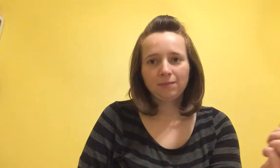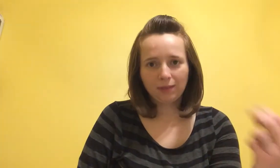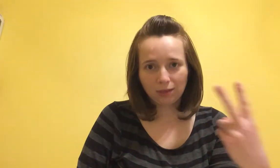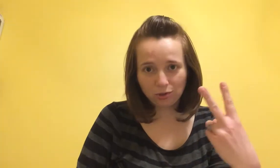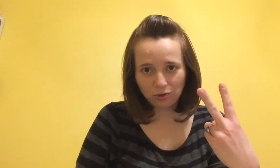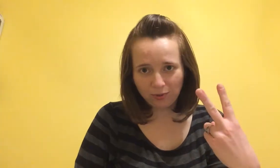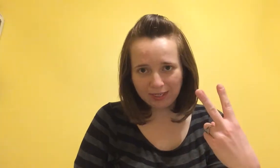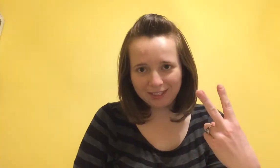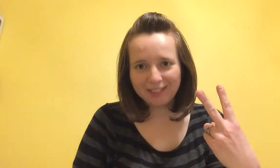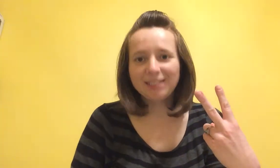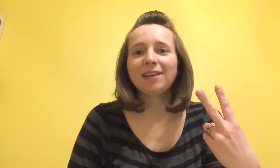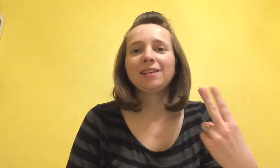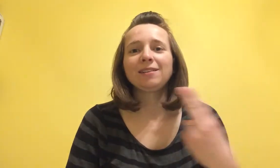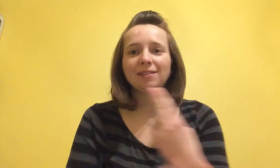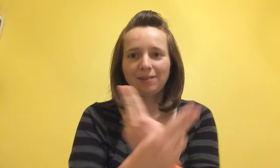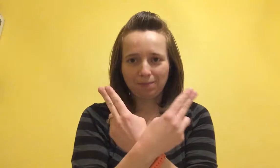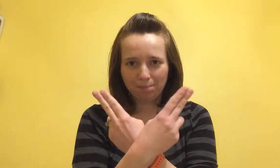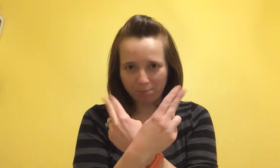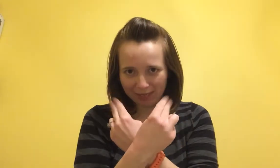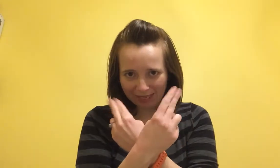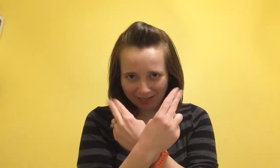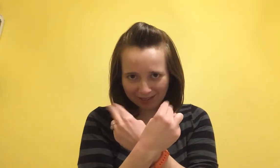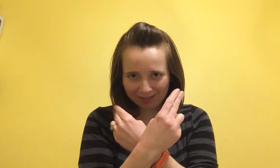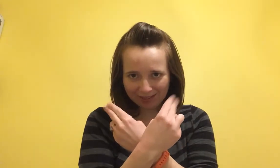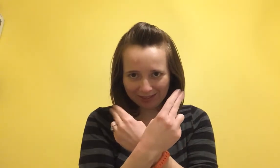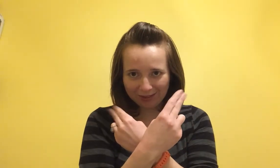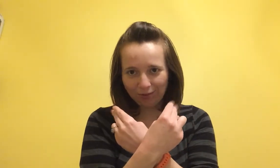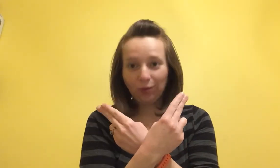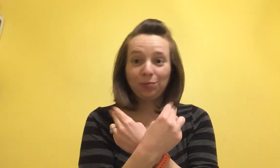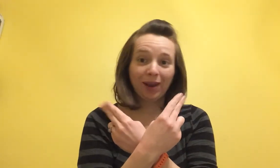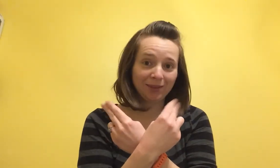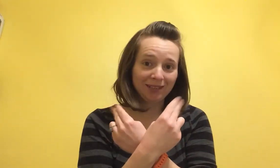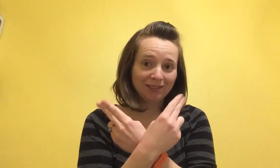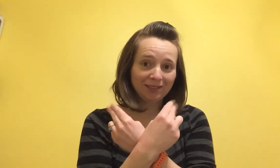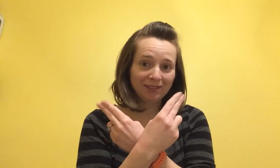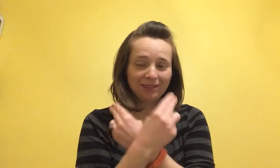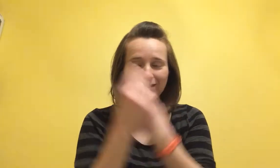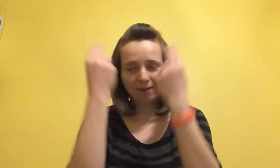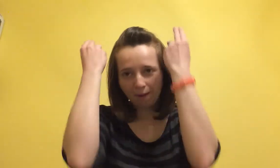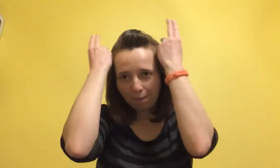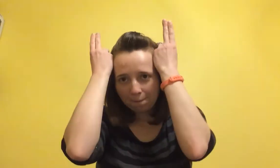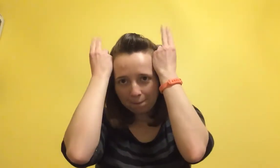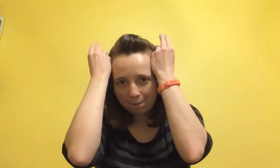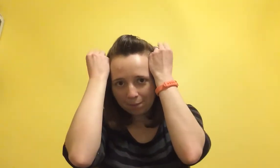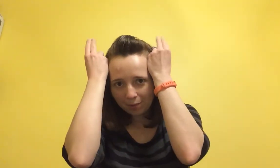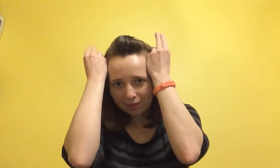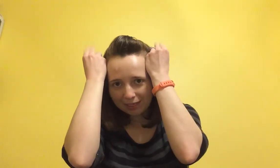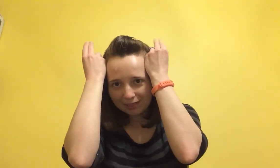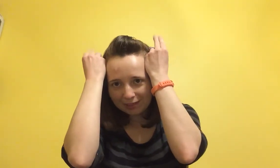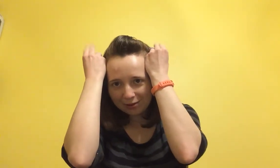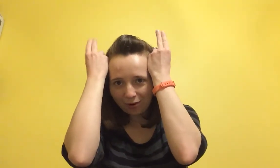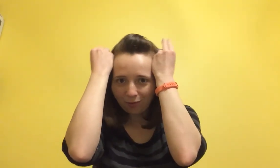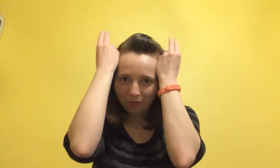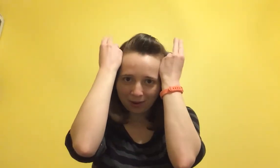Two ways to sign bunny or rabbit. Bunny. Rabbit.